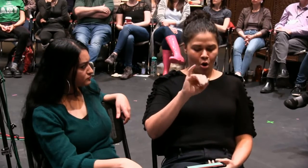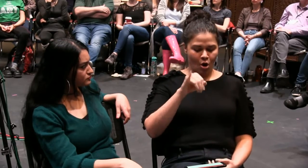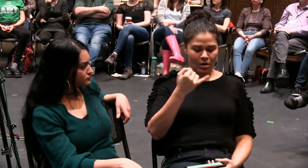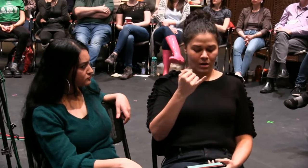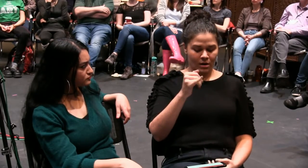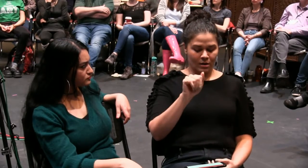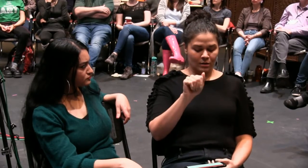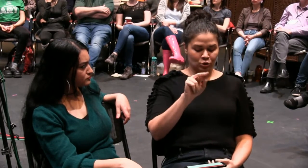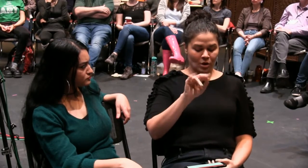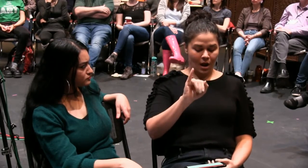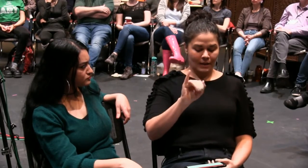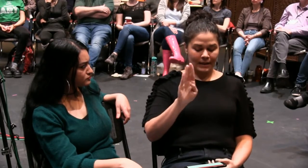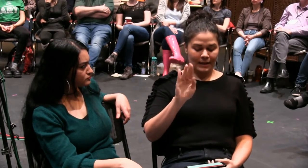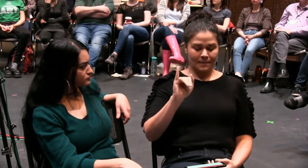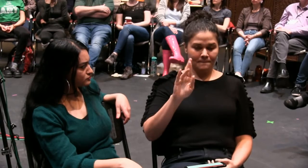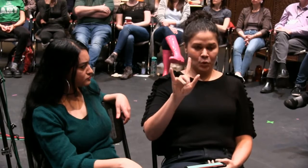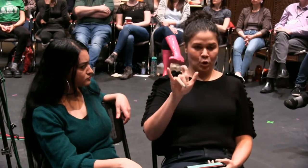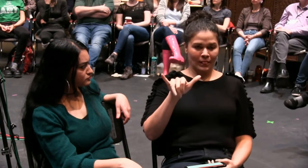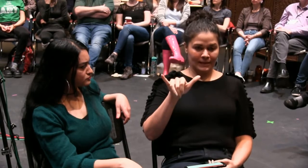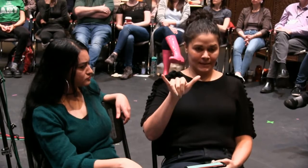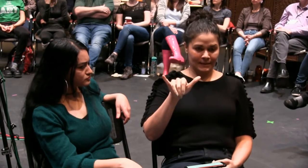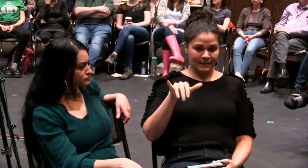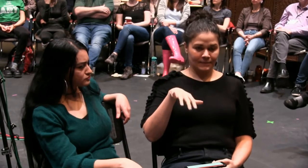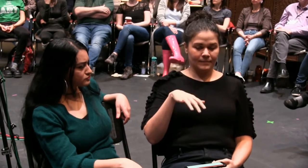Patty and I... ...